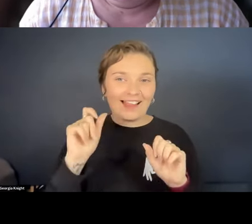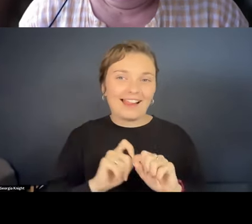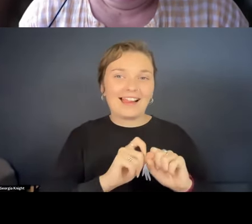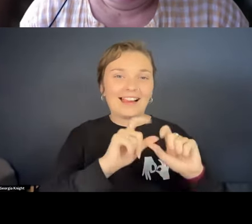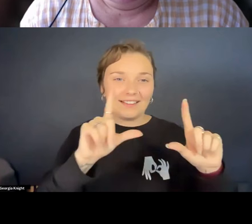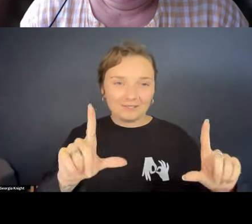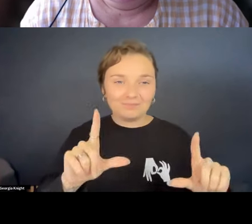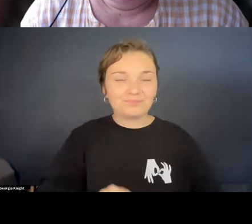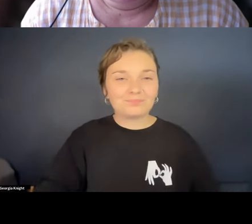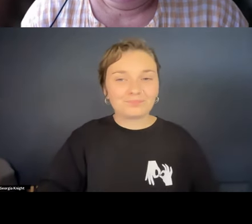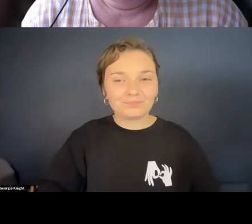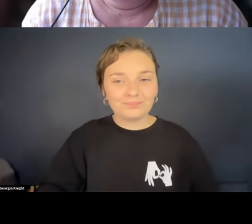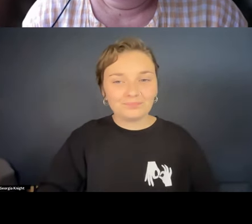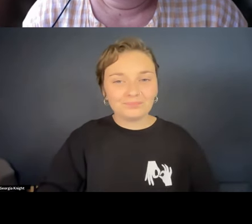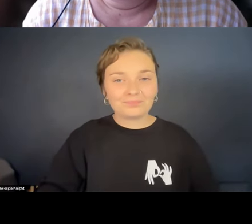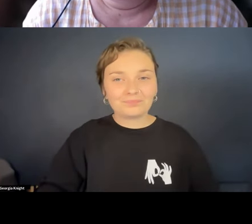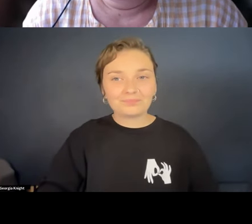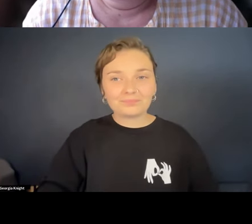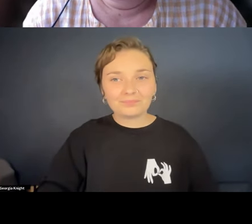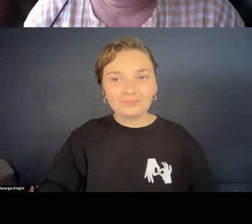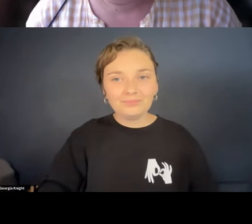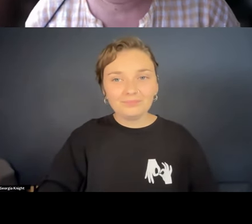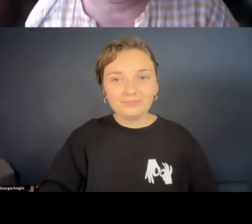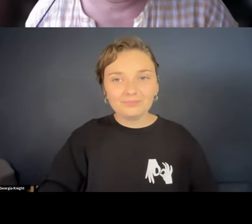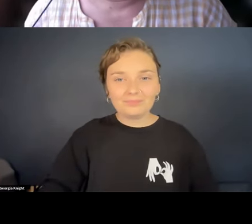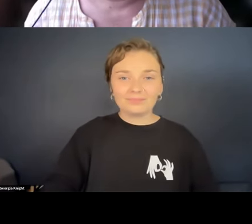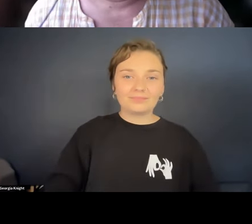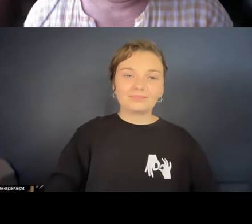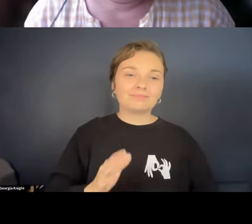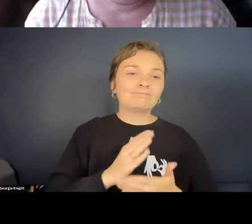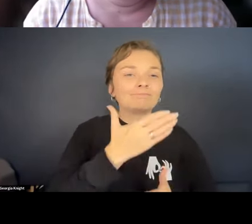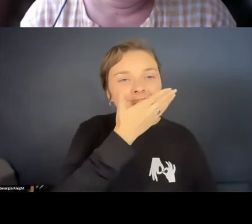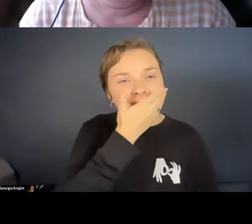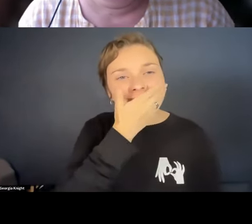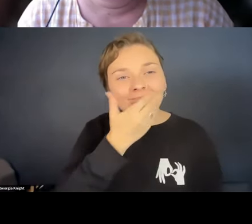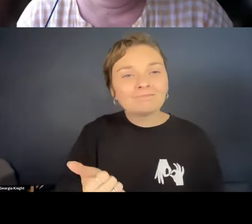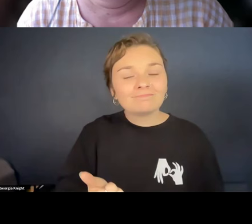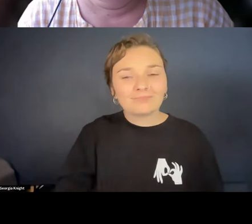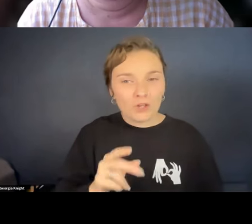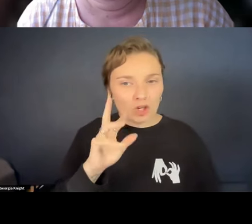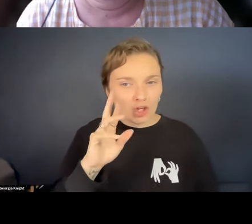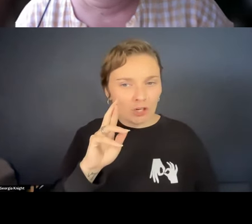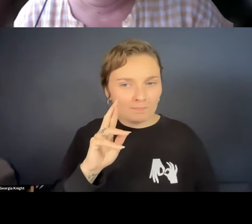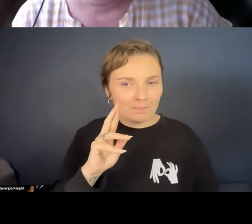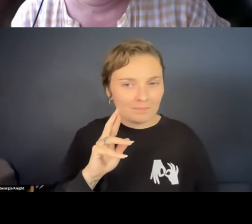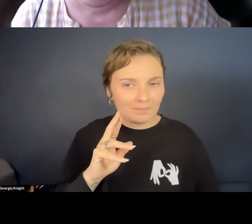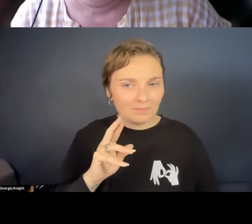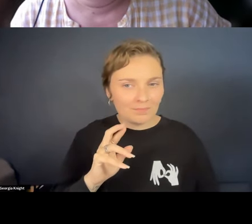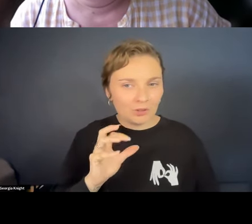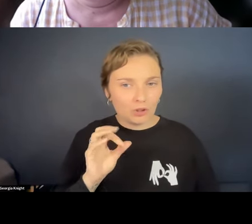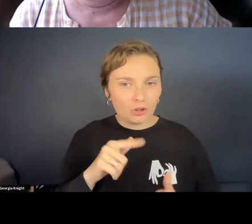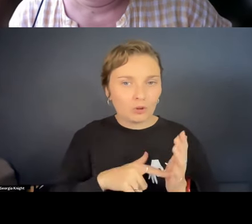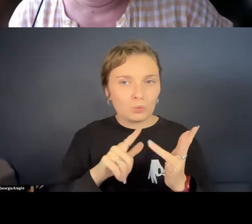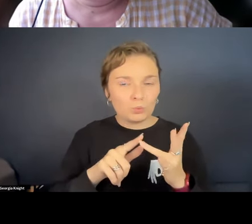a moment that is just so delightful. And I'm going to hope it doesn't go too loud.